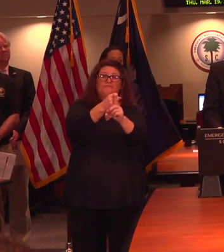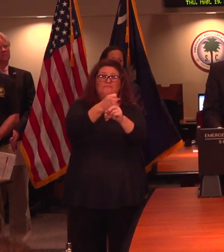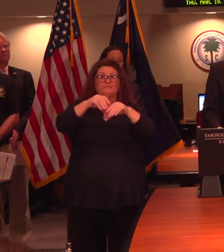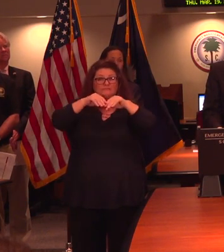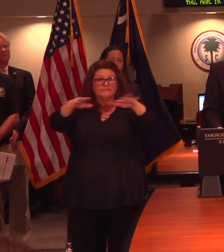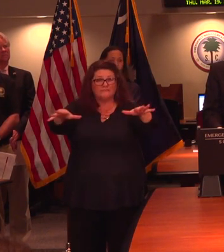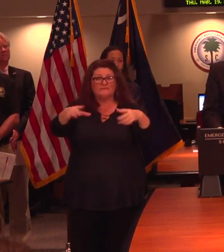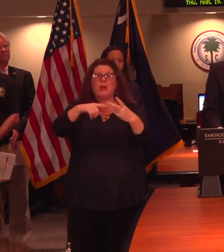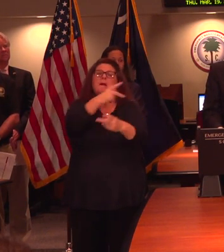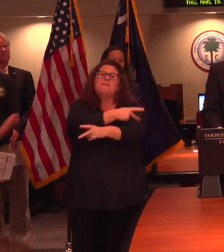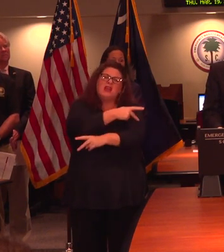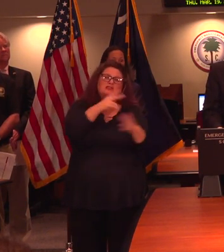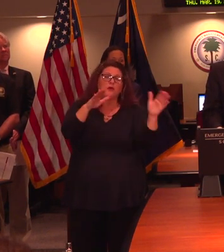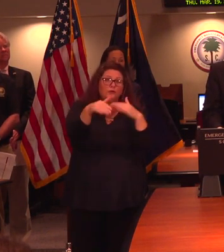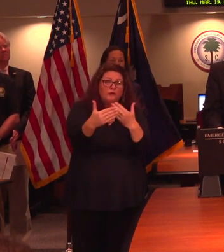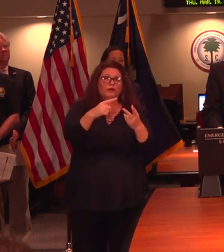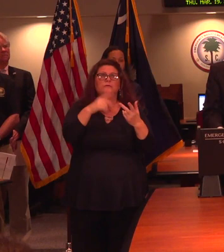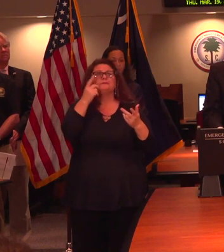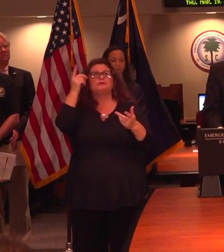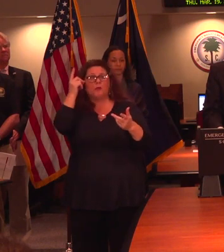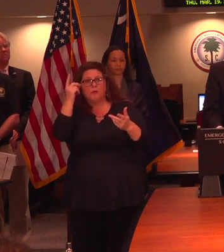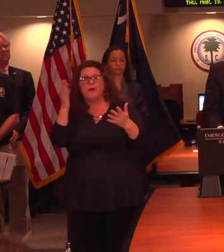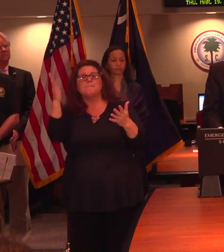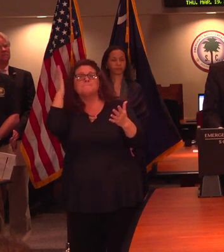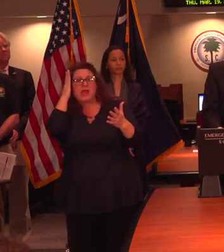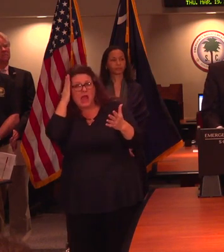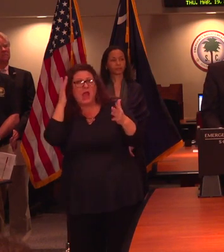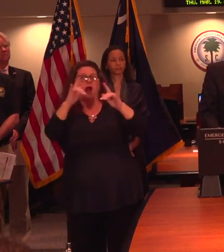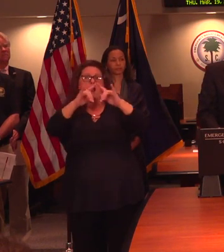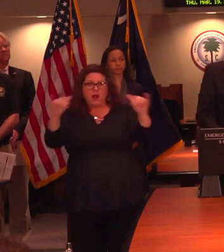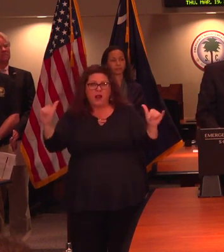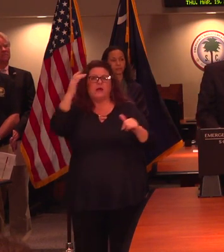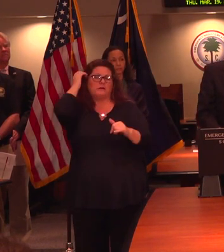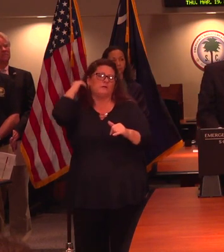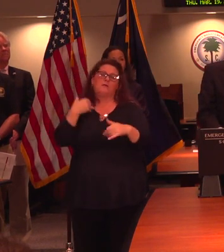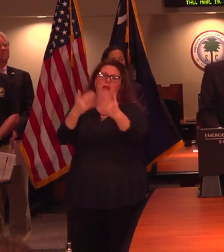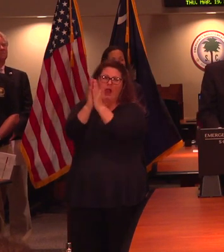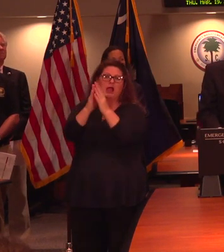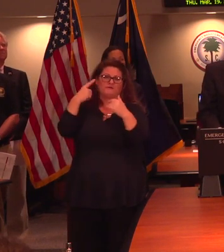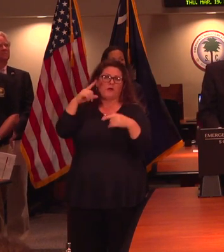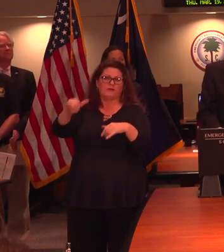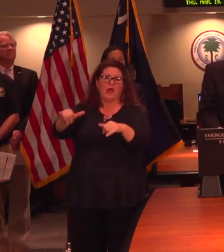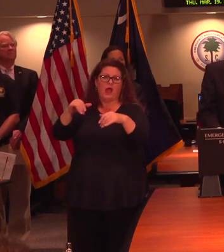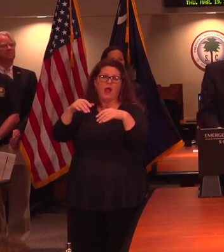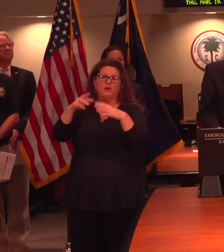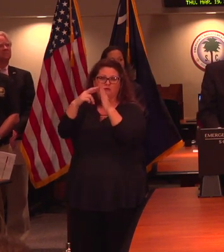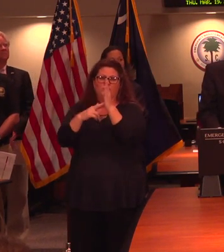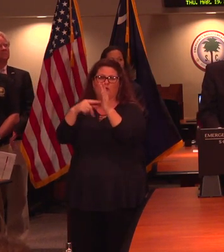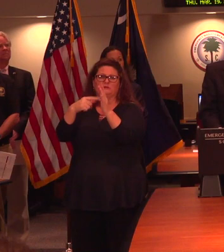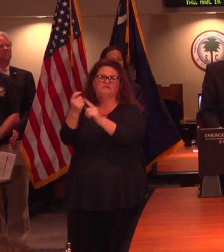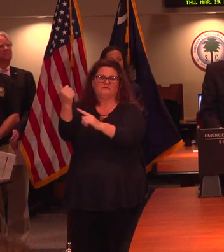patient rooms, beds, dormitories, and such things as that. As for law enforcement, SLED, the